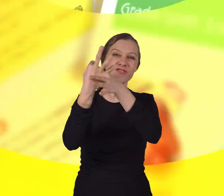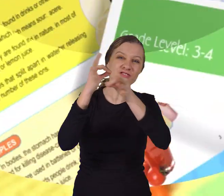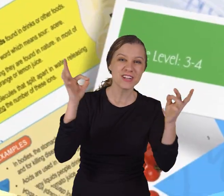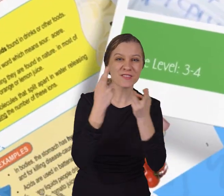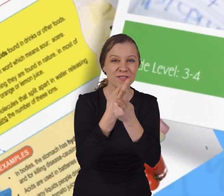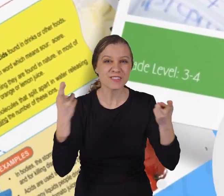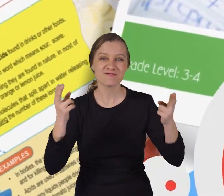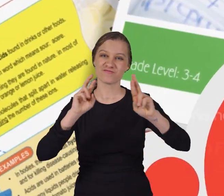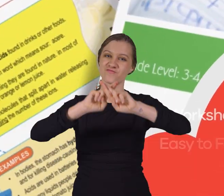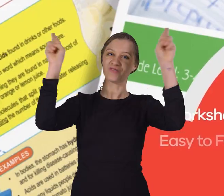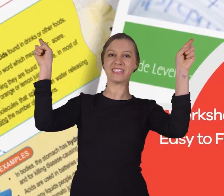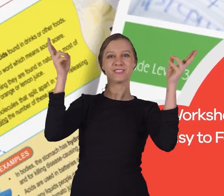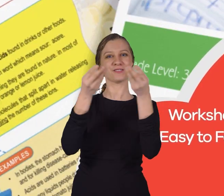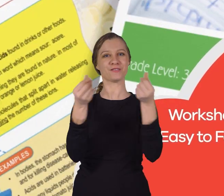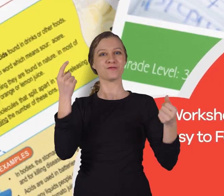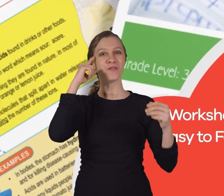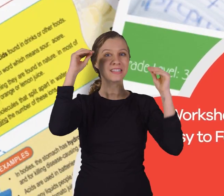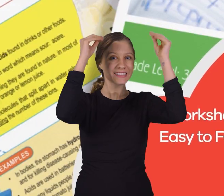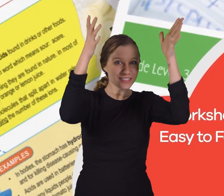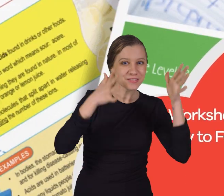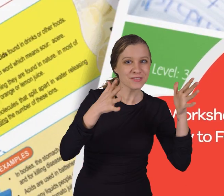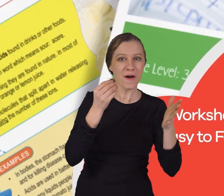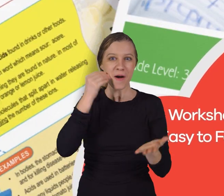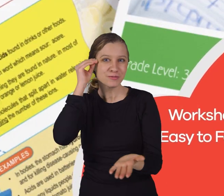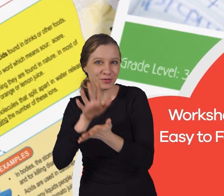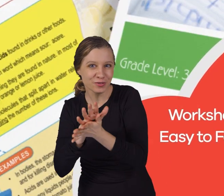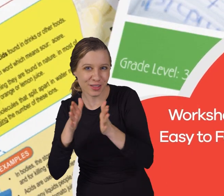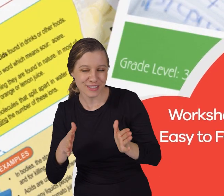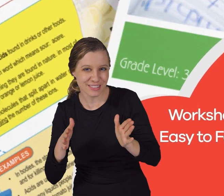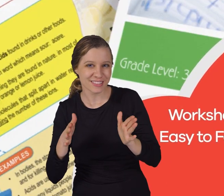resources and turnkey solutions for teachers and homeschoolers.